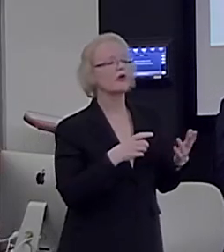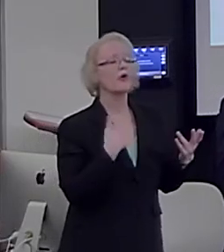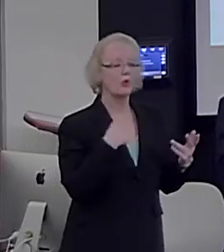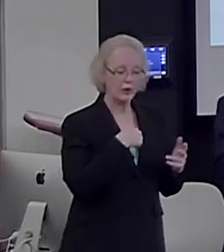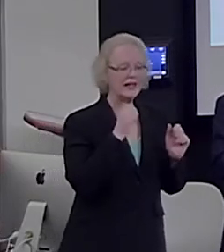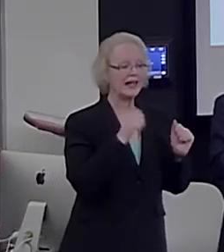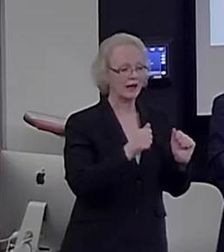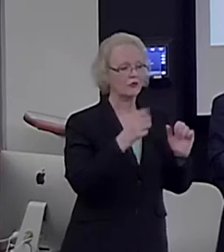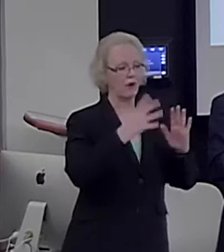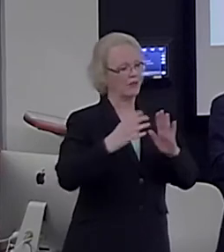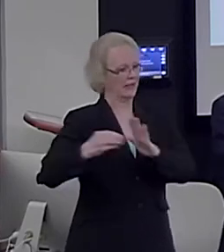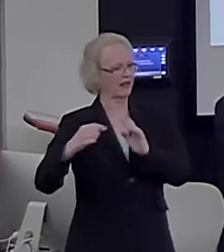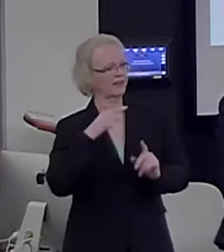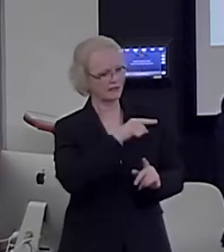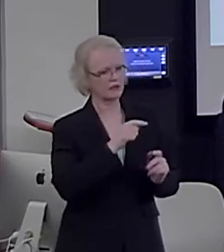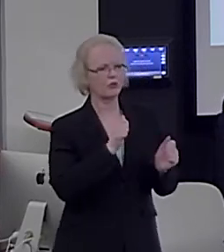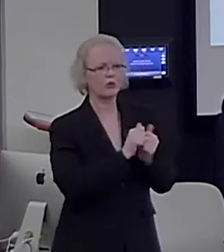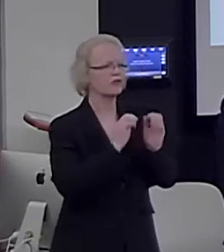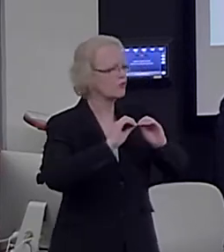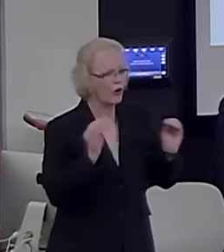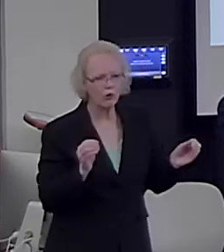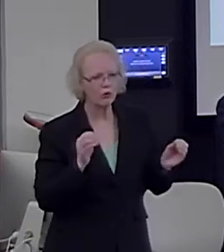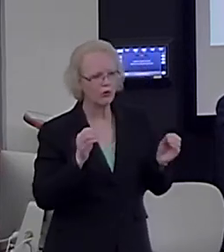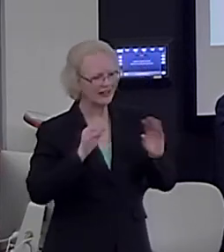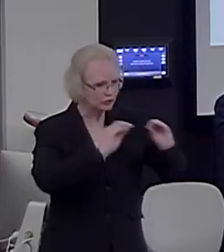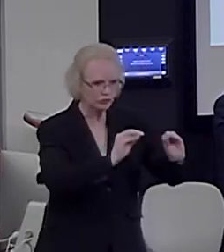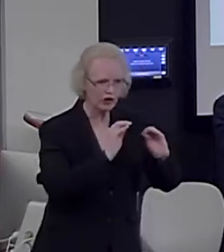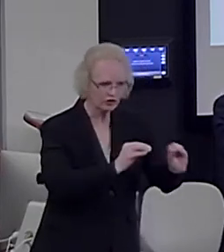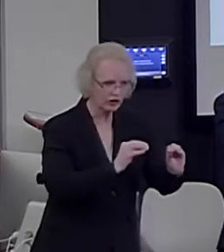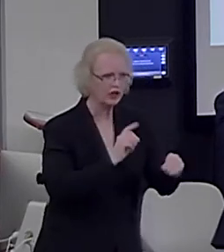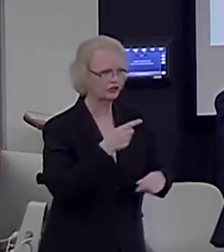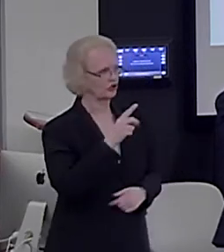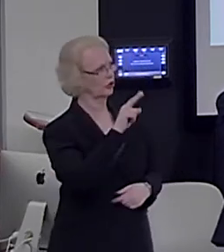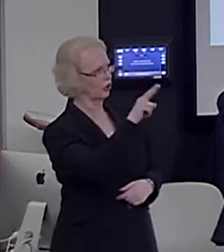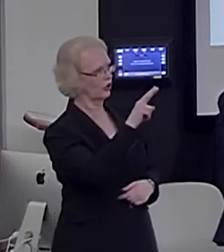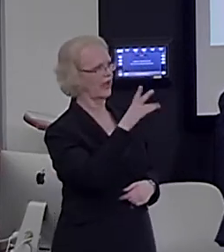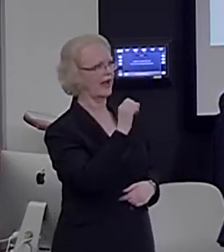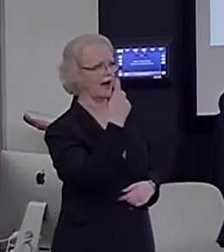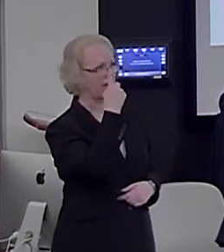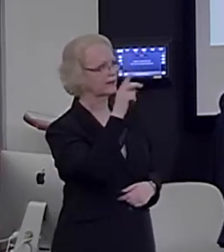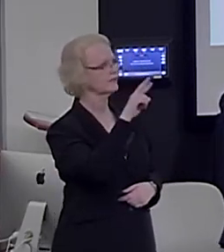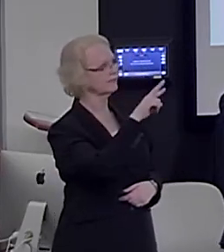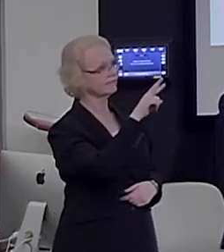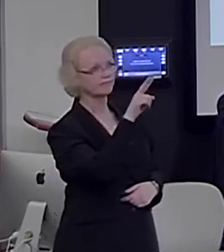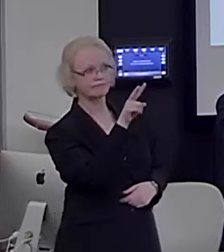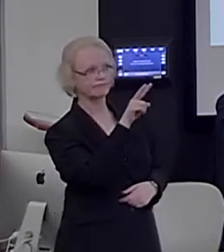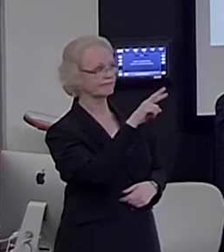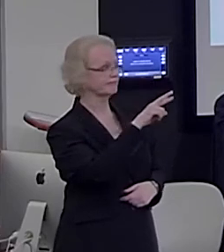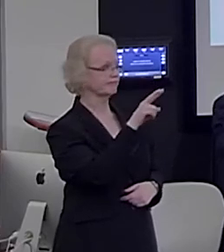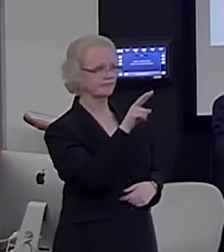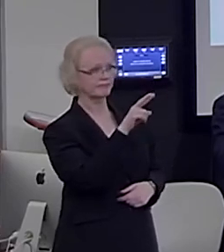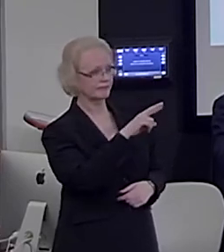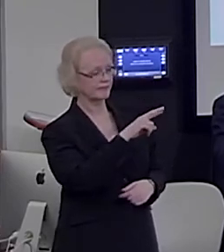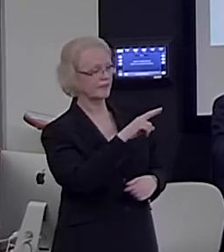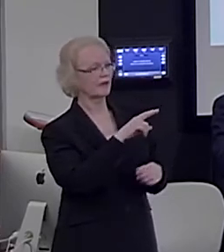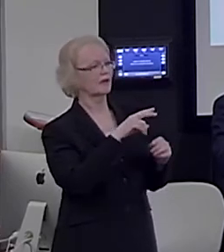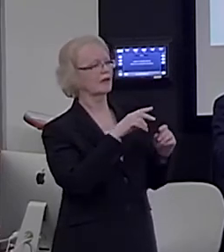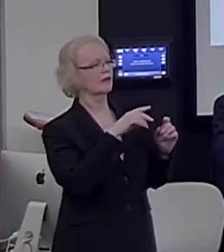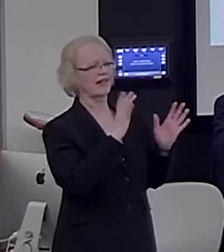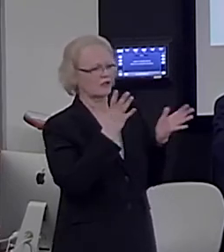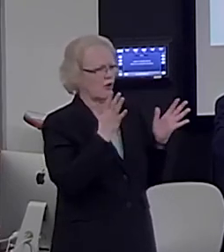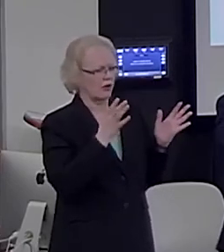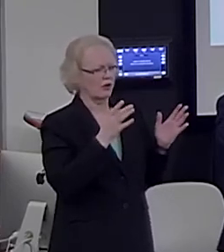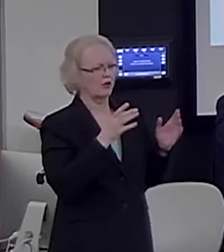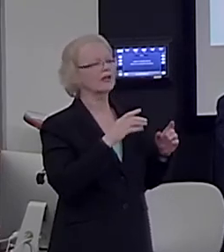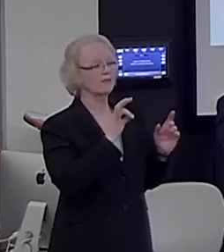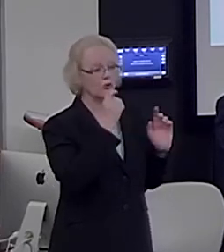any instruction. Just look at this sequence. Move your eyes, which is very, very natural. Move to the next item with your eyes. But, of course,